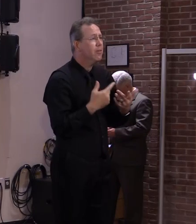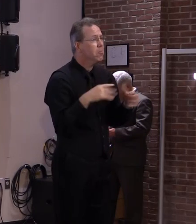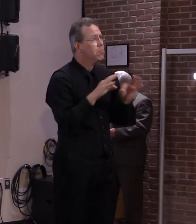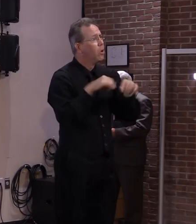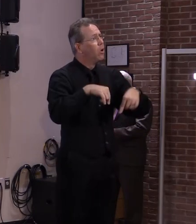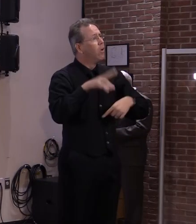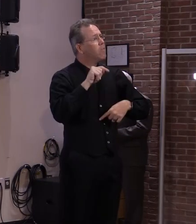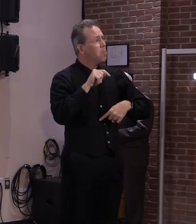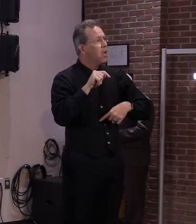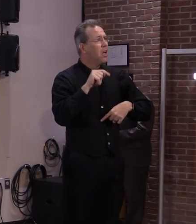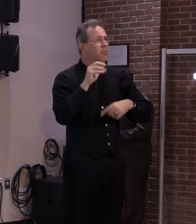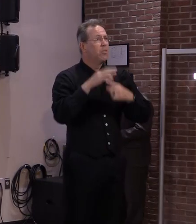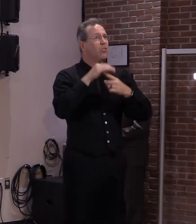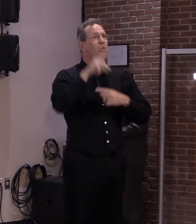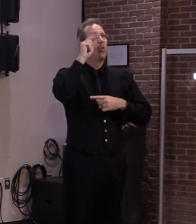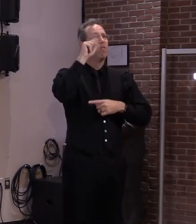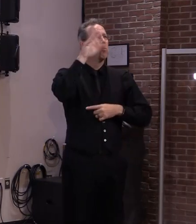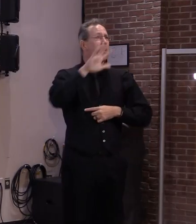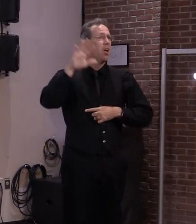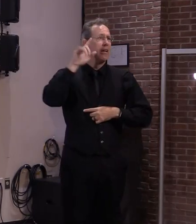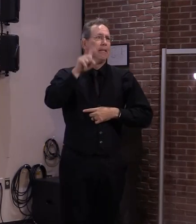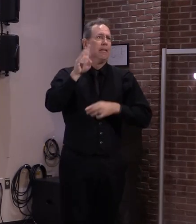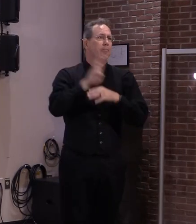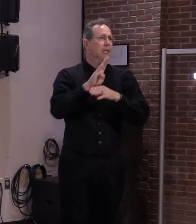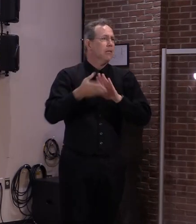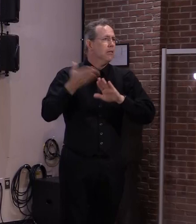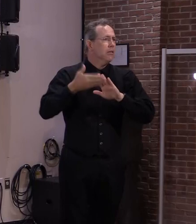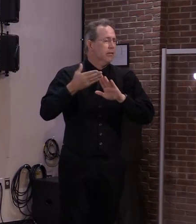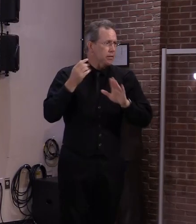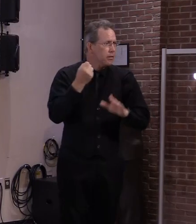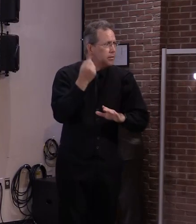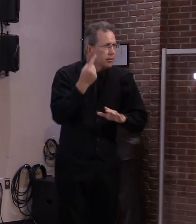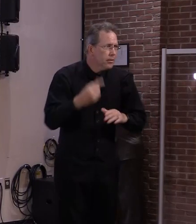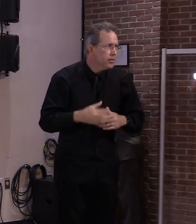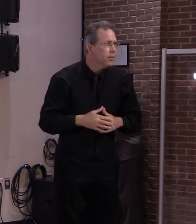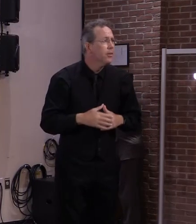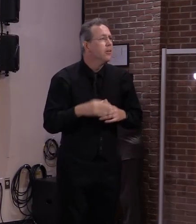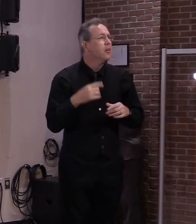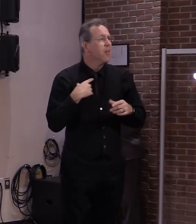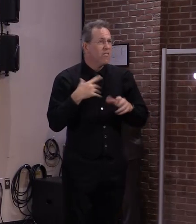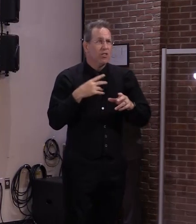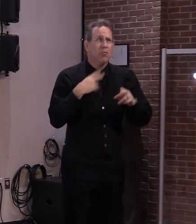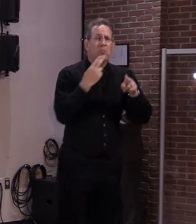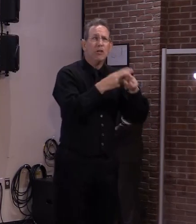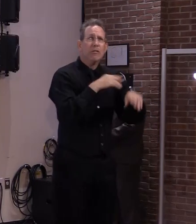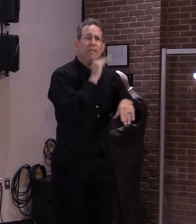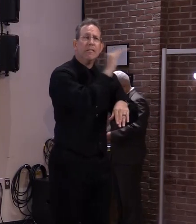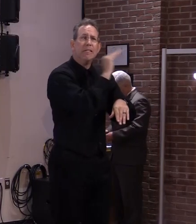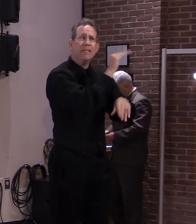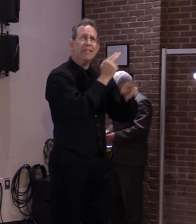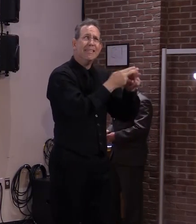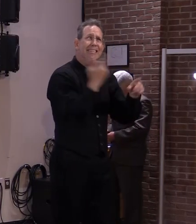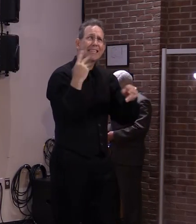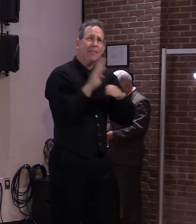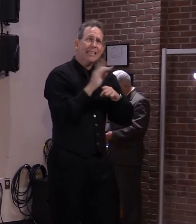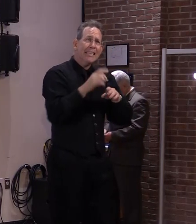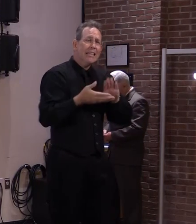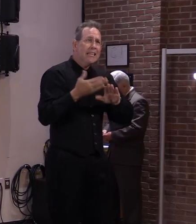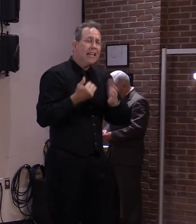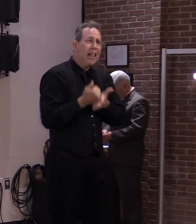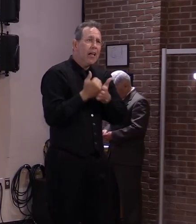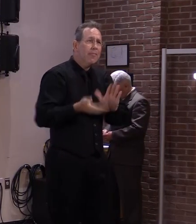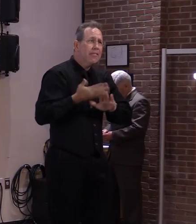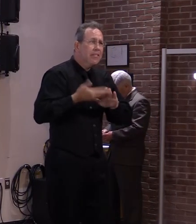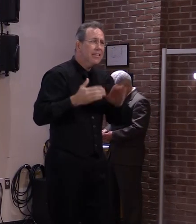with them quite often. And I believe that it's more on the other side. You know, it's the Canadian